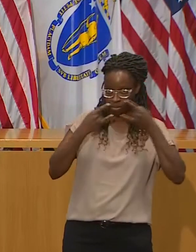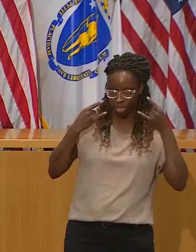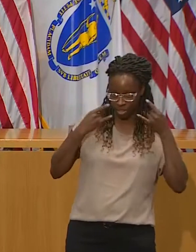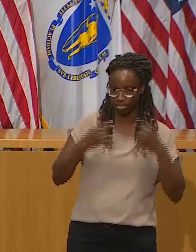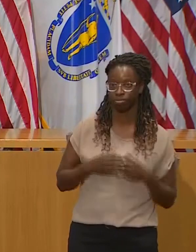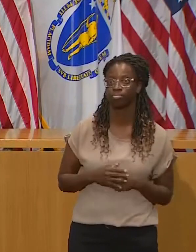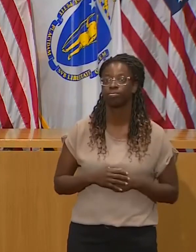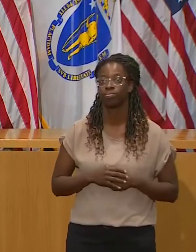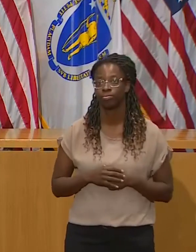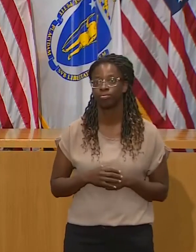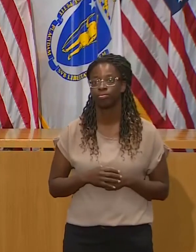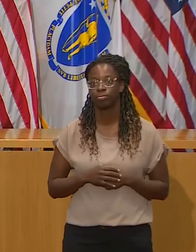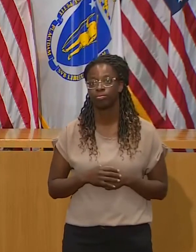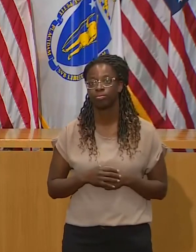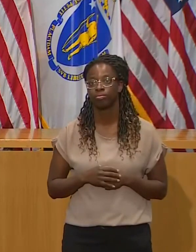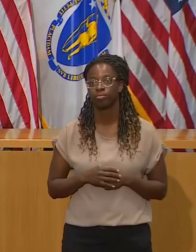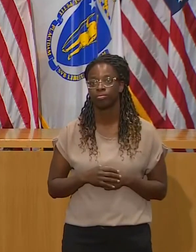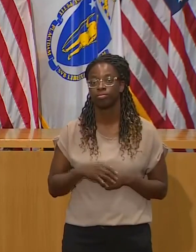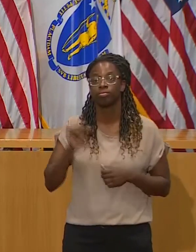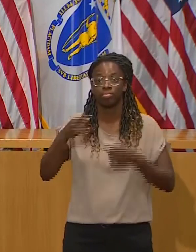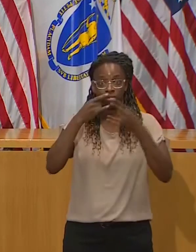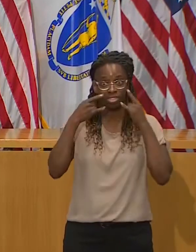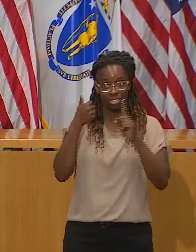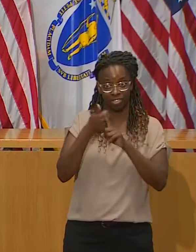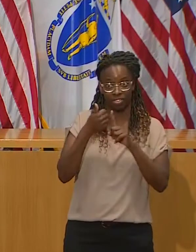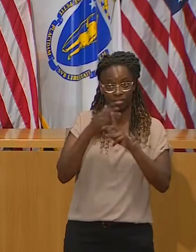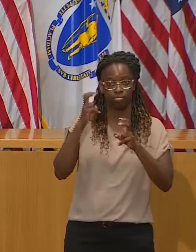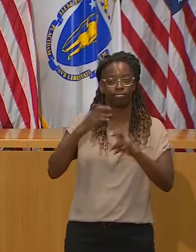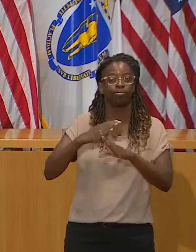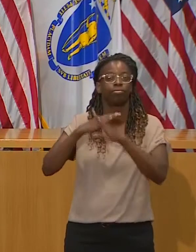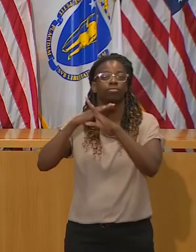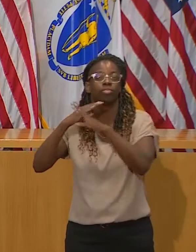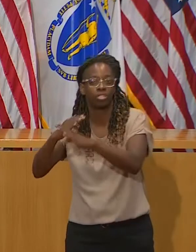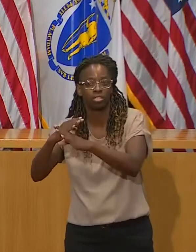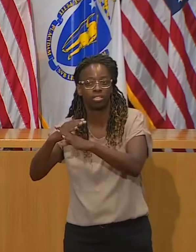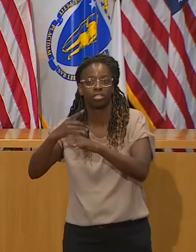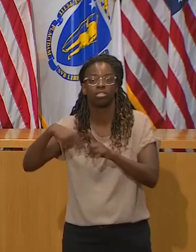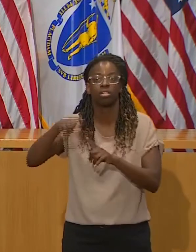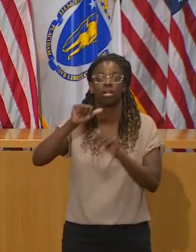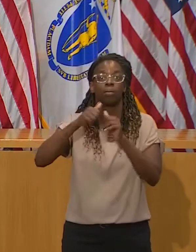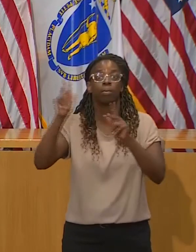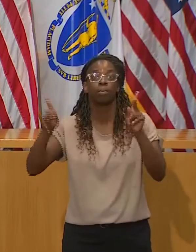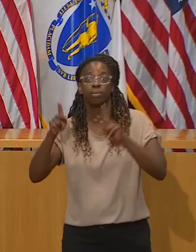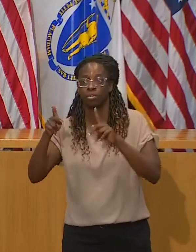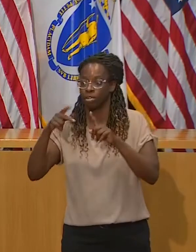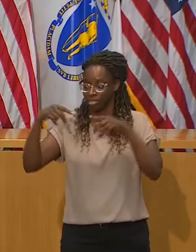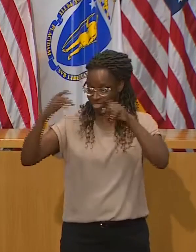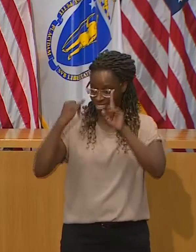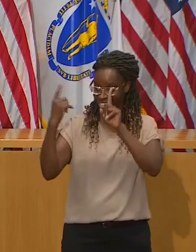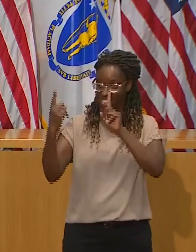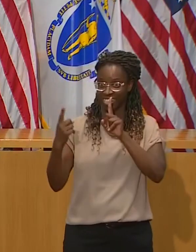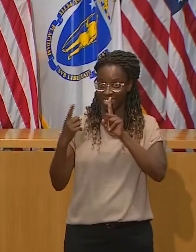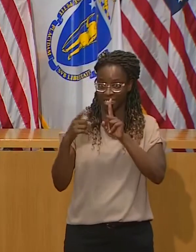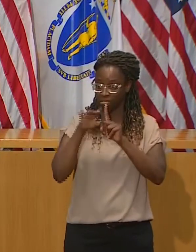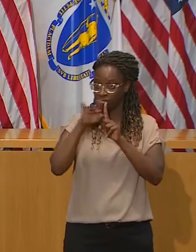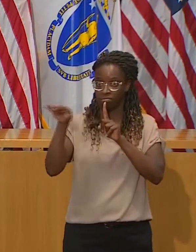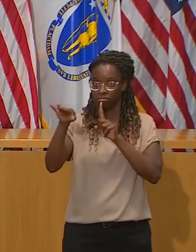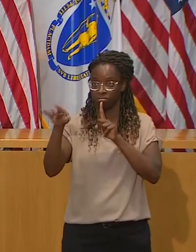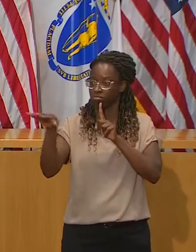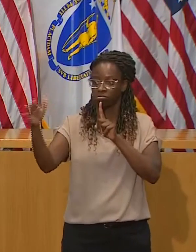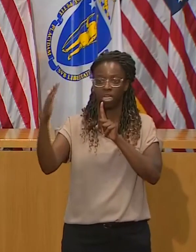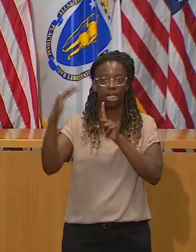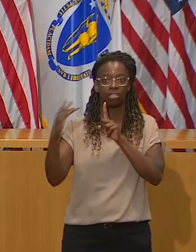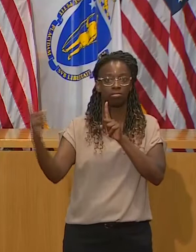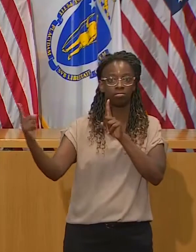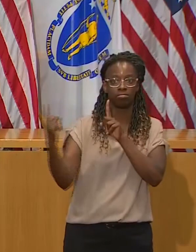droplets or virus would get spread at all between two people, which means that there is the potential for some spread. It will be much